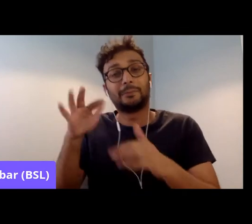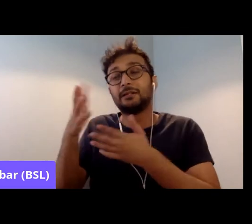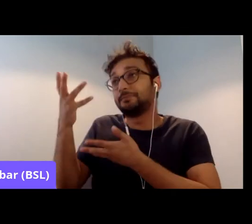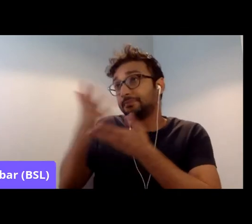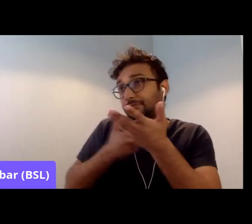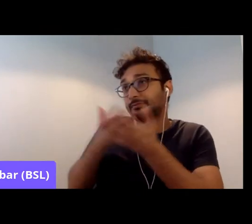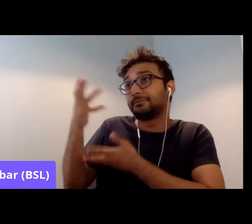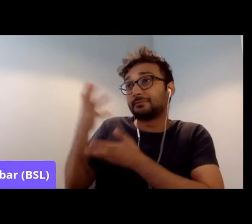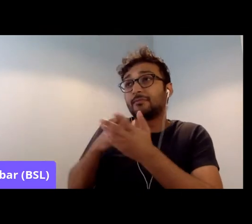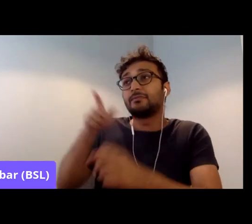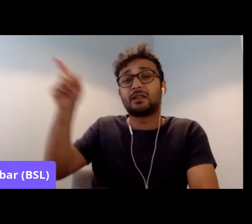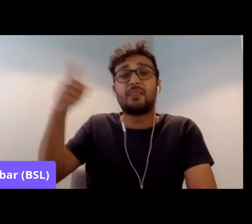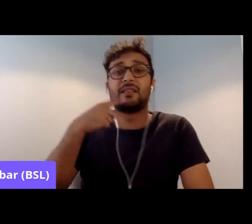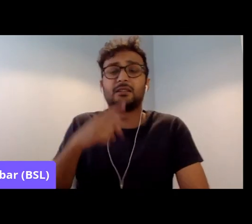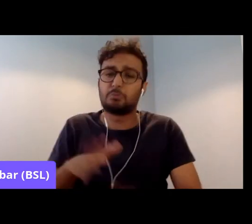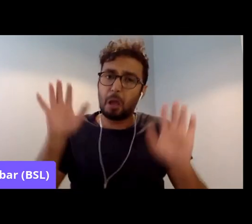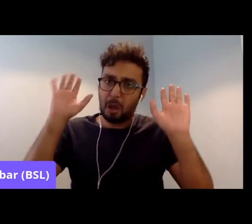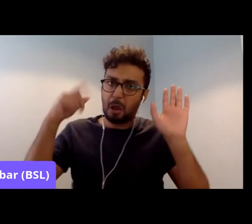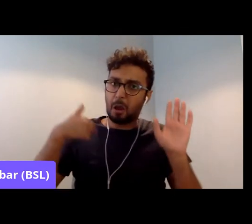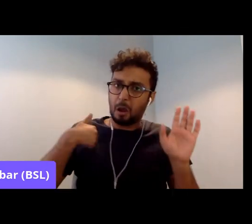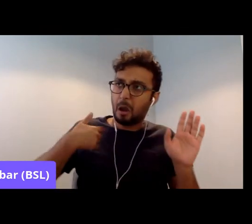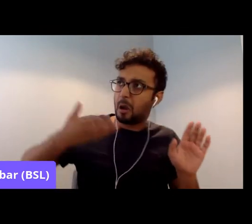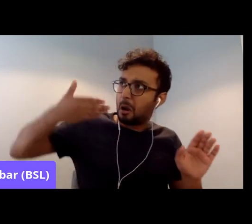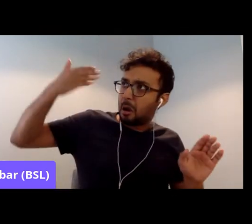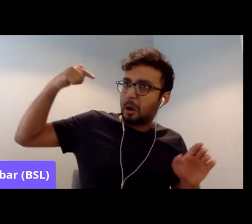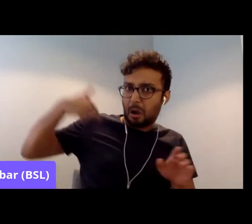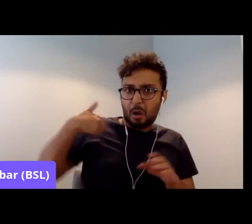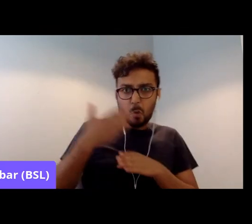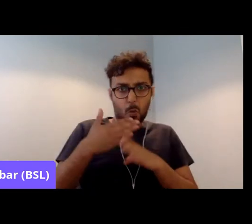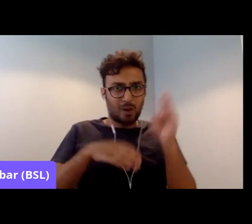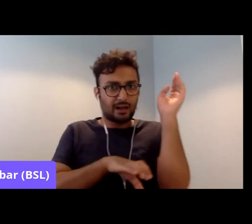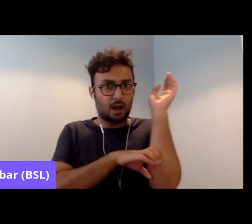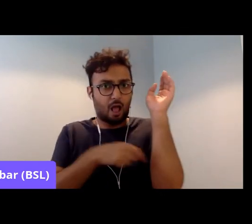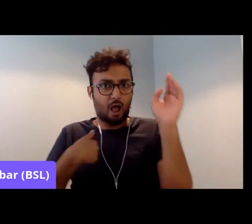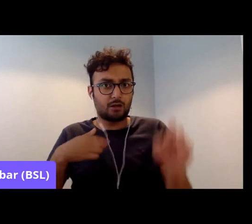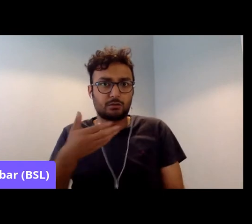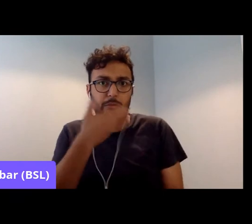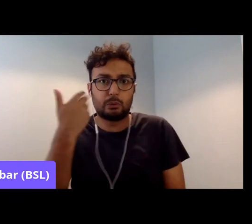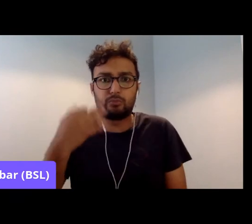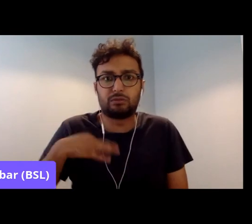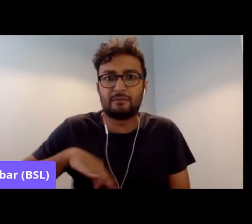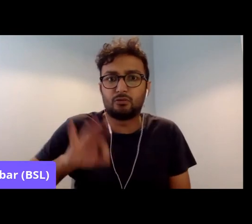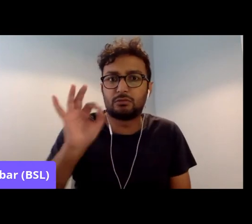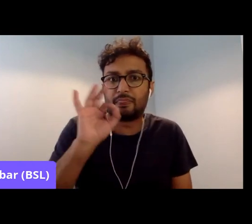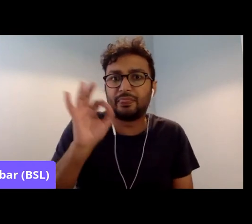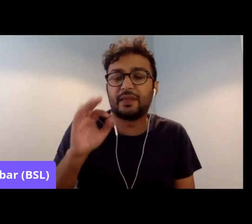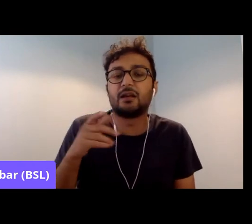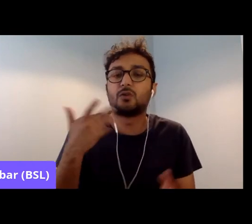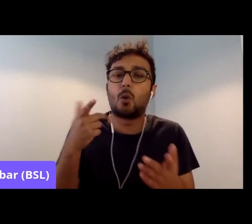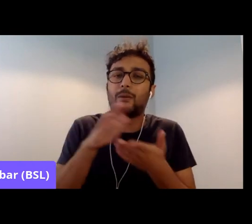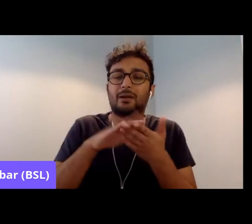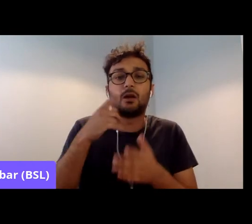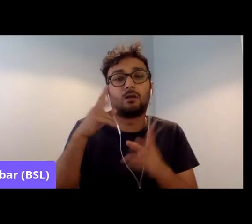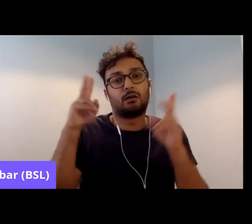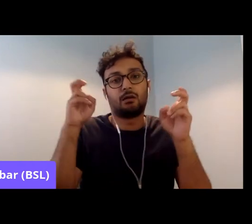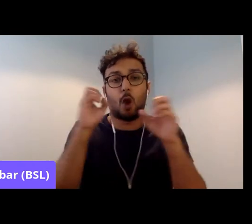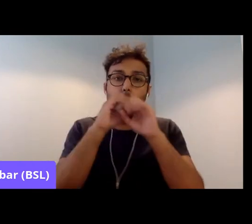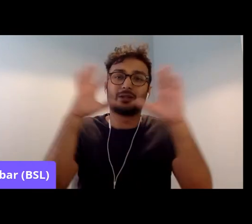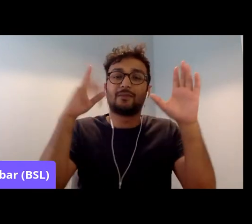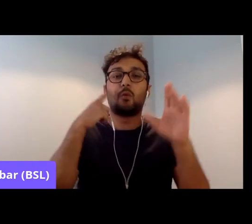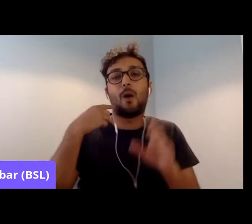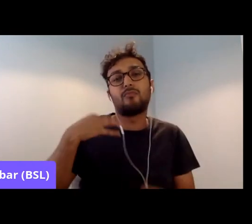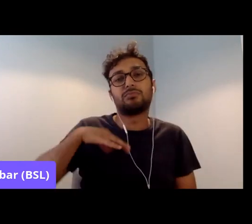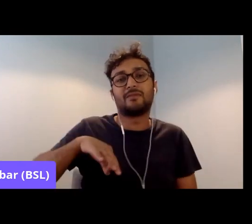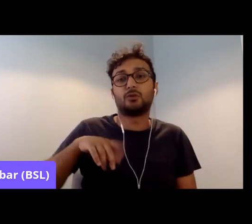and didn't think they said I'm from a working class background. How can I be white privilege? People don't understand some of these concepts and how people have benefited